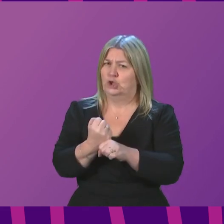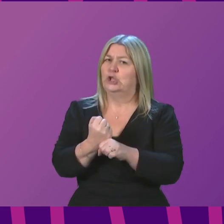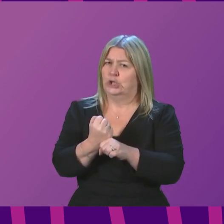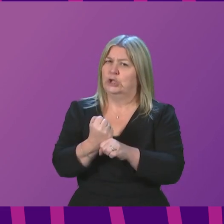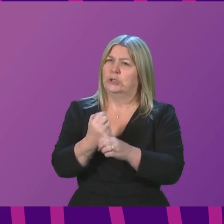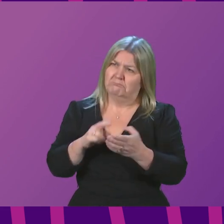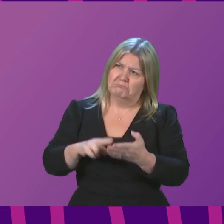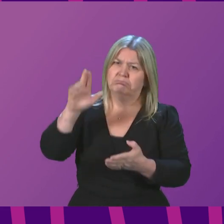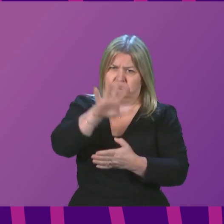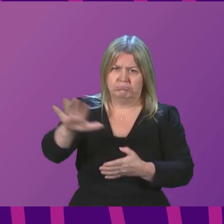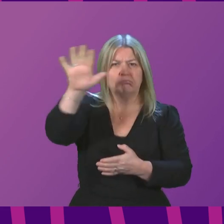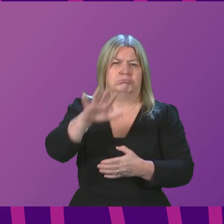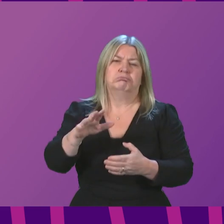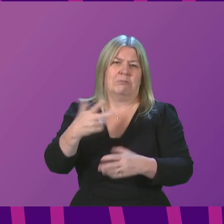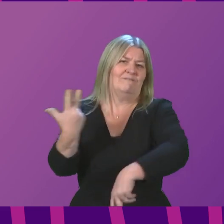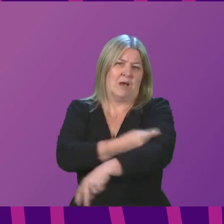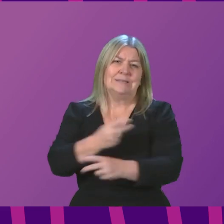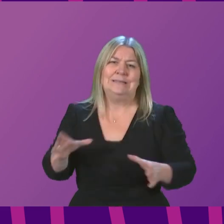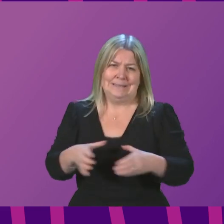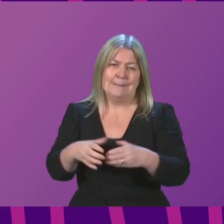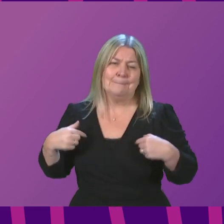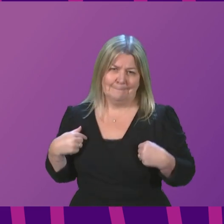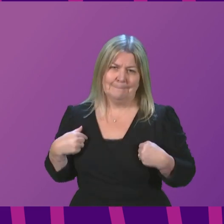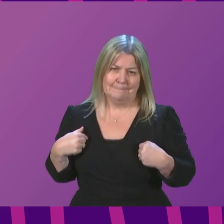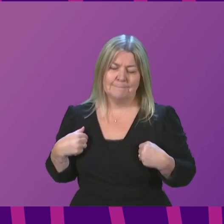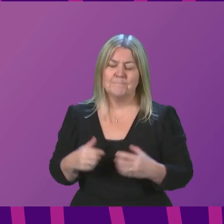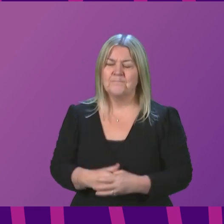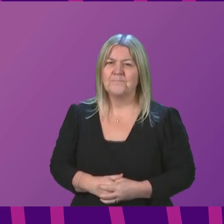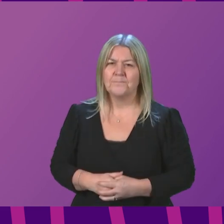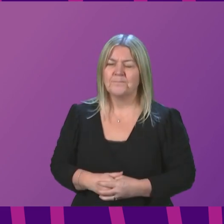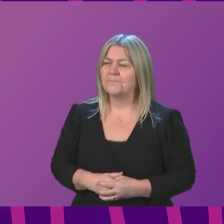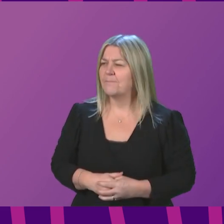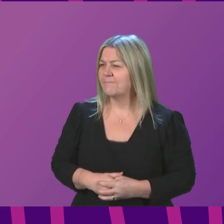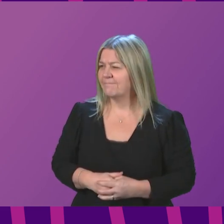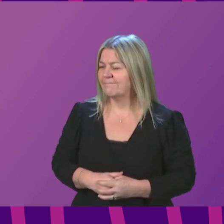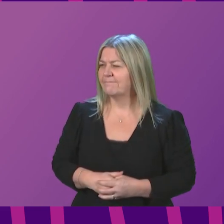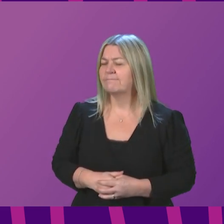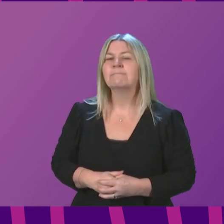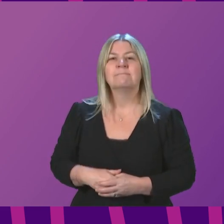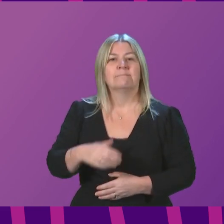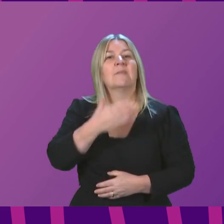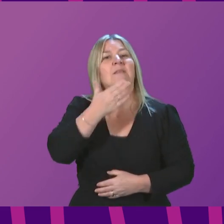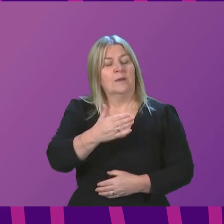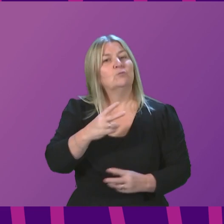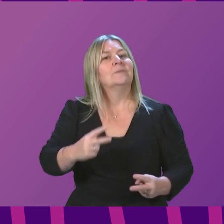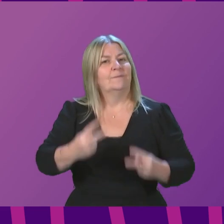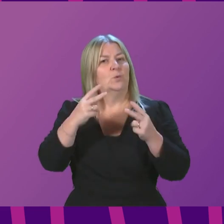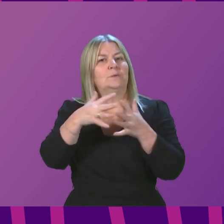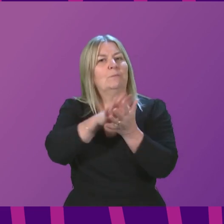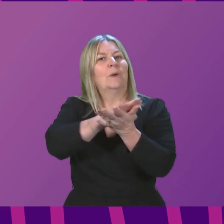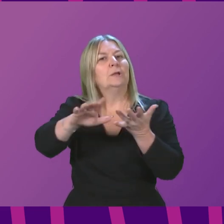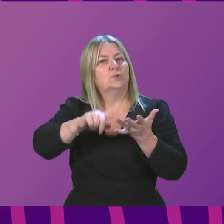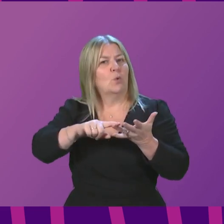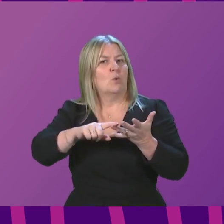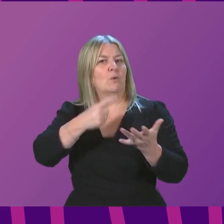The First Minister. The Prime have reviewed the WHO recommendations from last week and noted